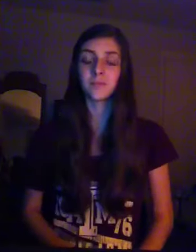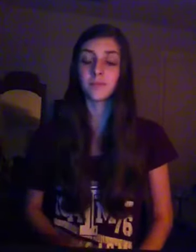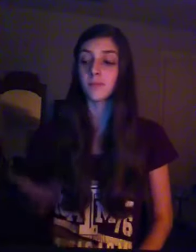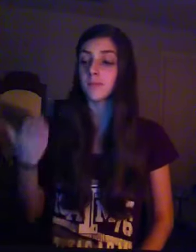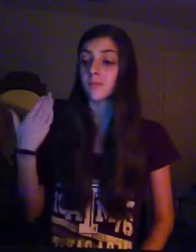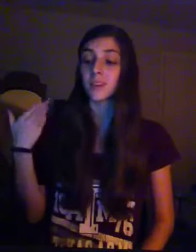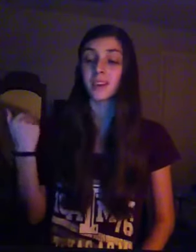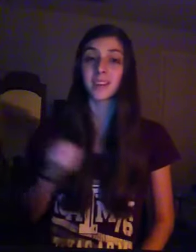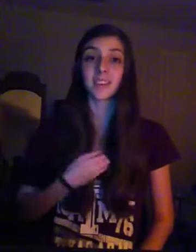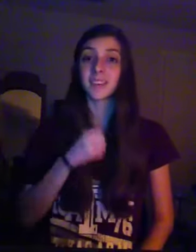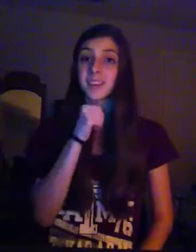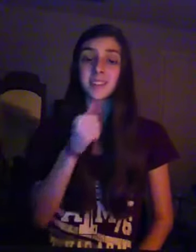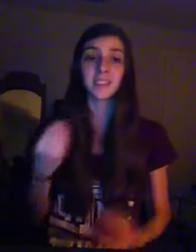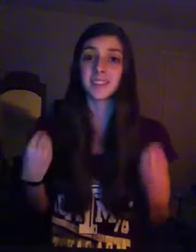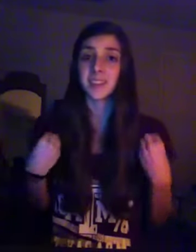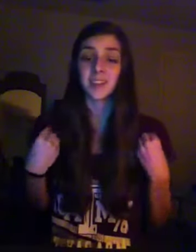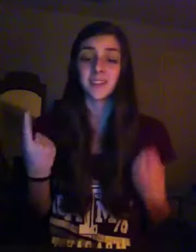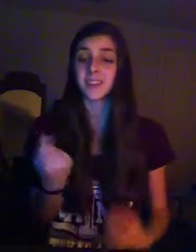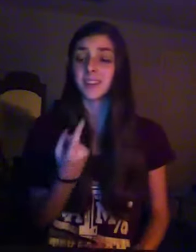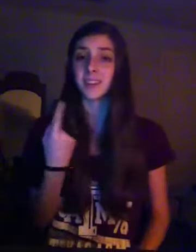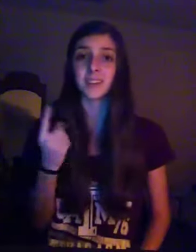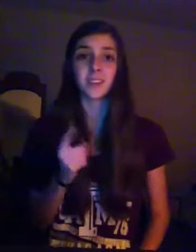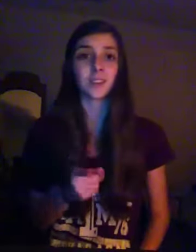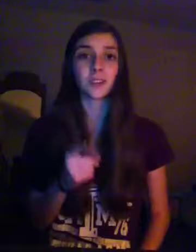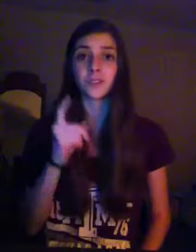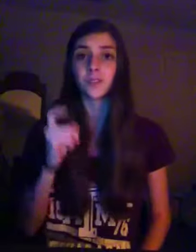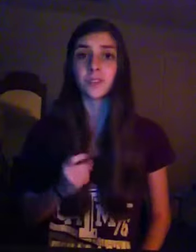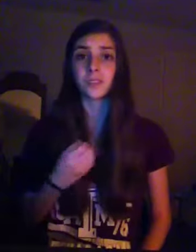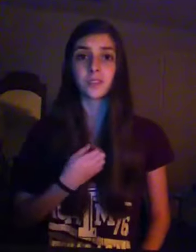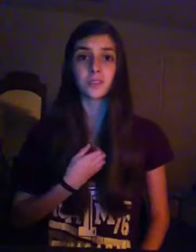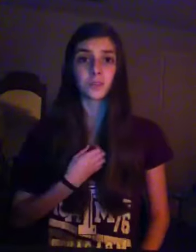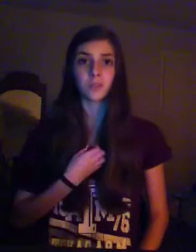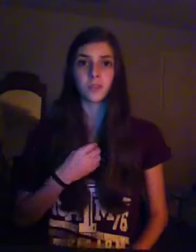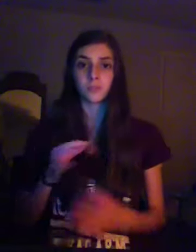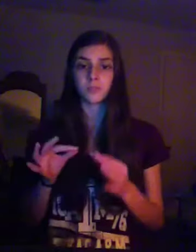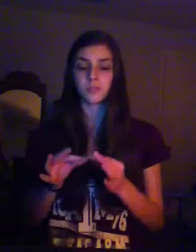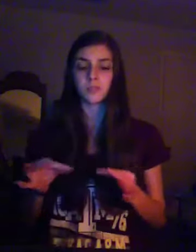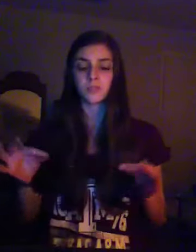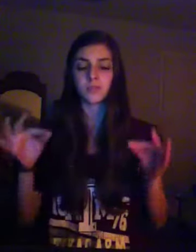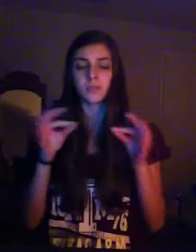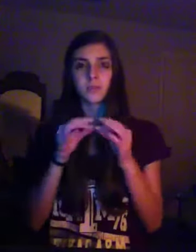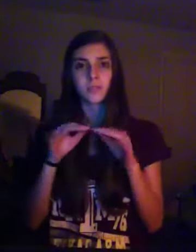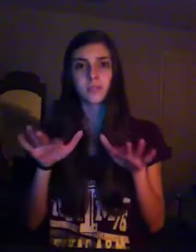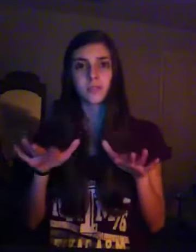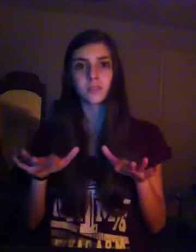Back then I didn't have anything you need So I was worthless